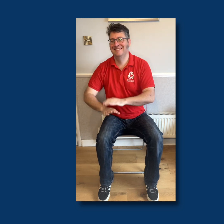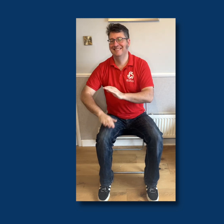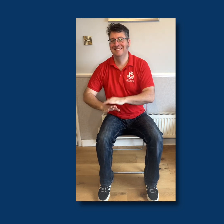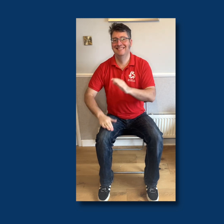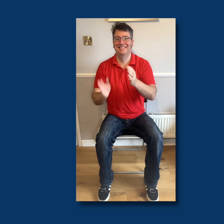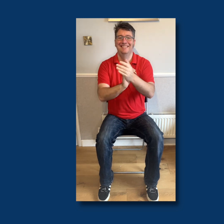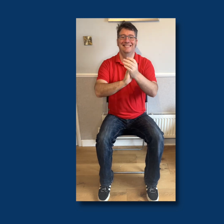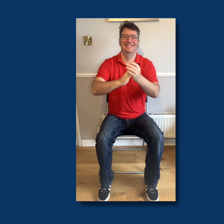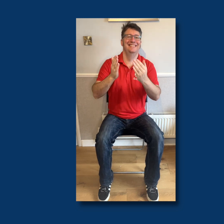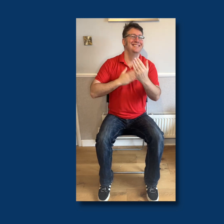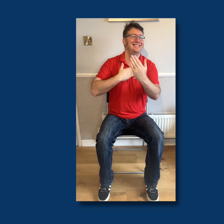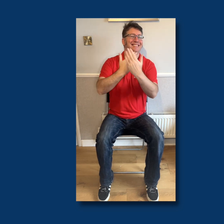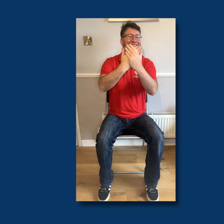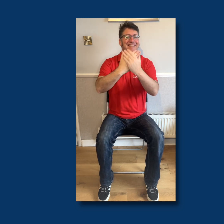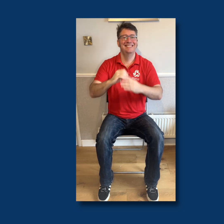need